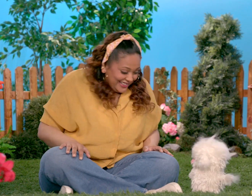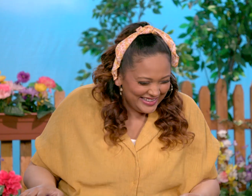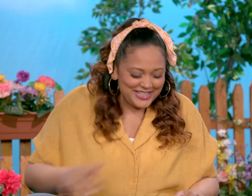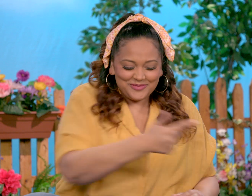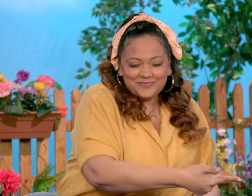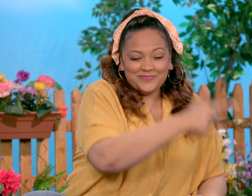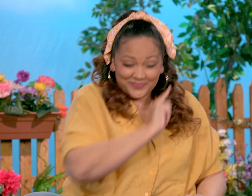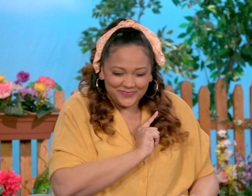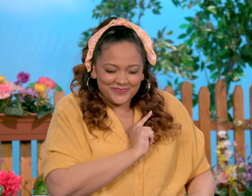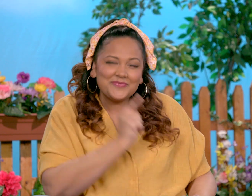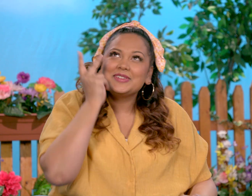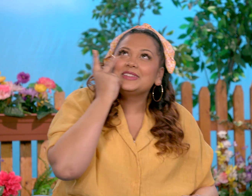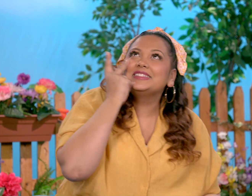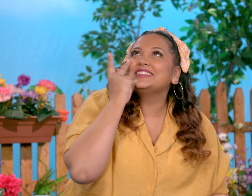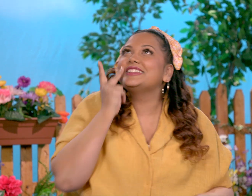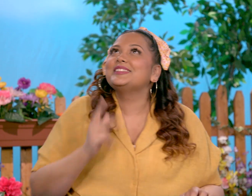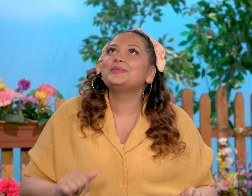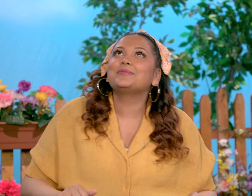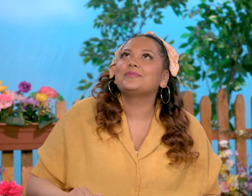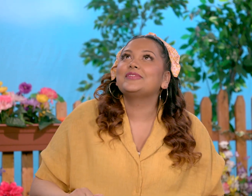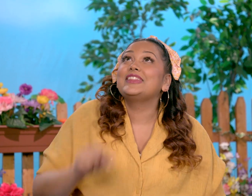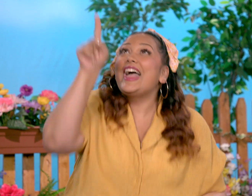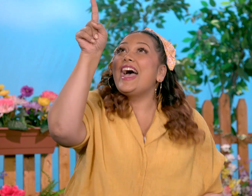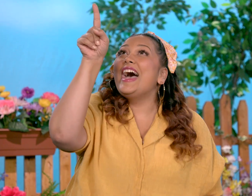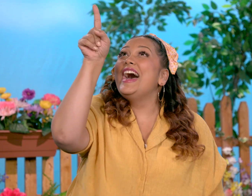My turn, let's see, there's one.